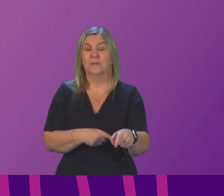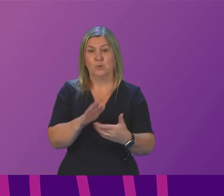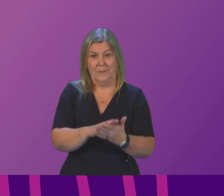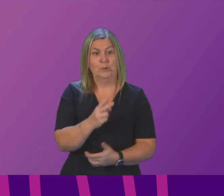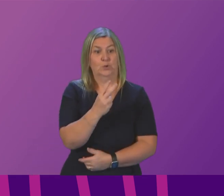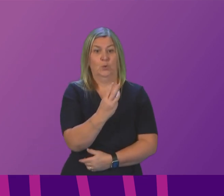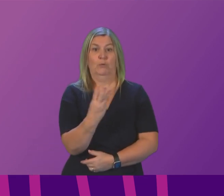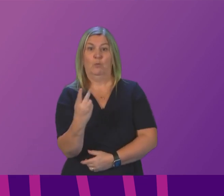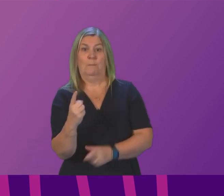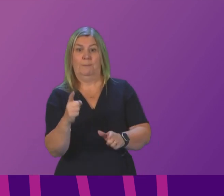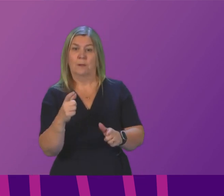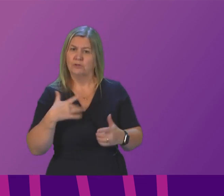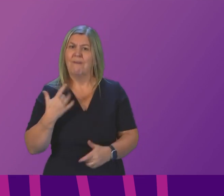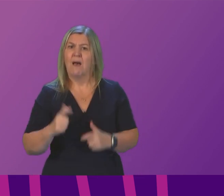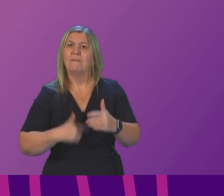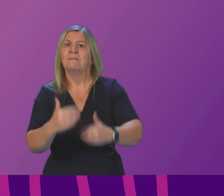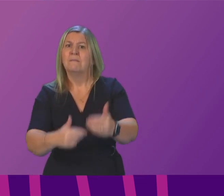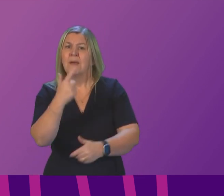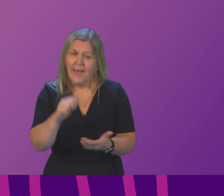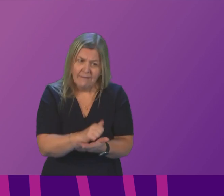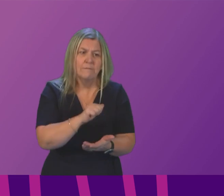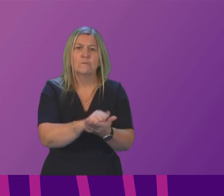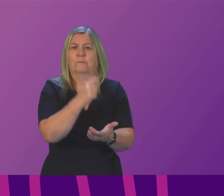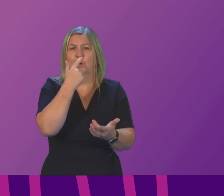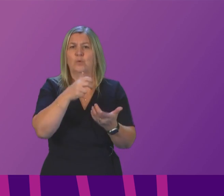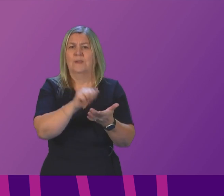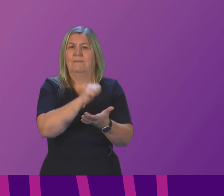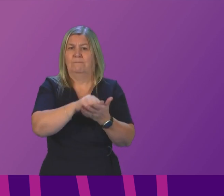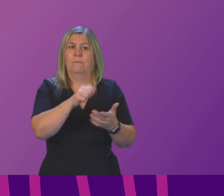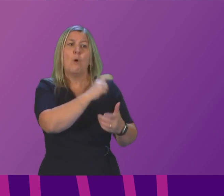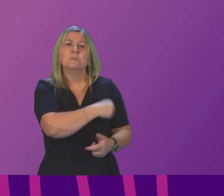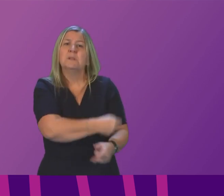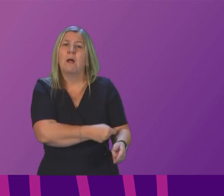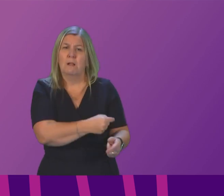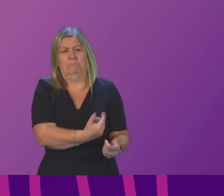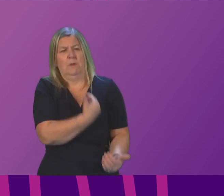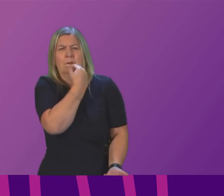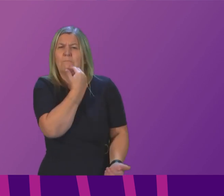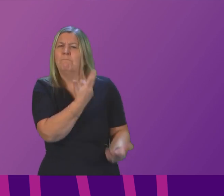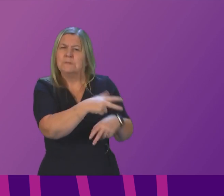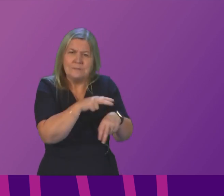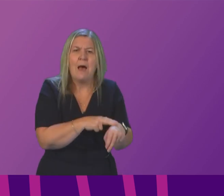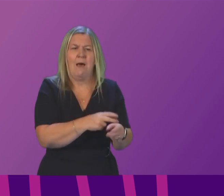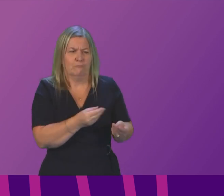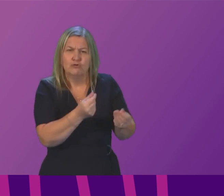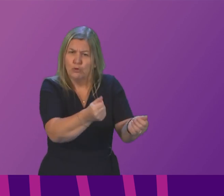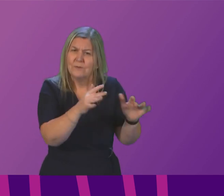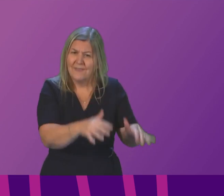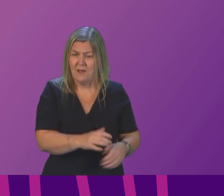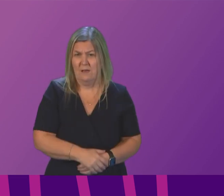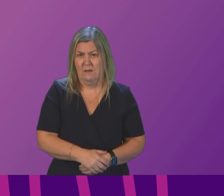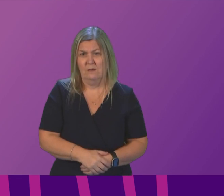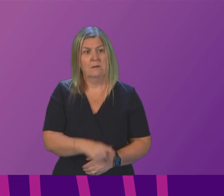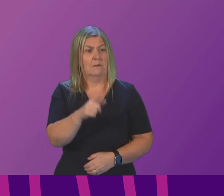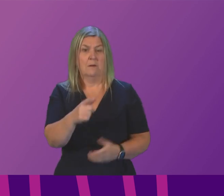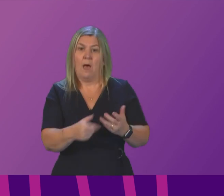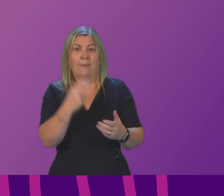survived if our hospitals were properly resourced the Royal College of Nursing tell us that their members are overworked we have even heard stories